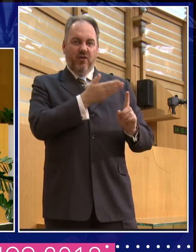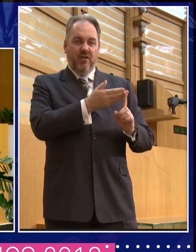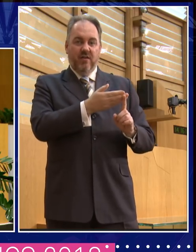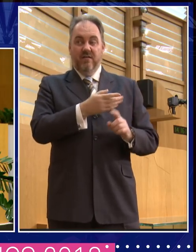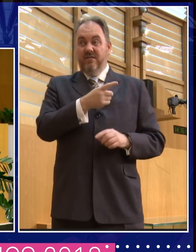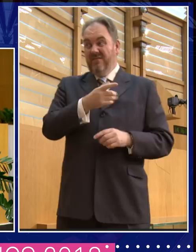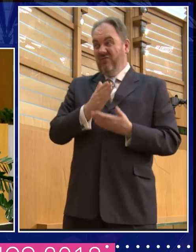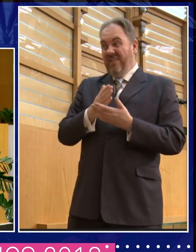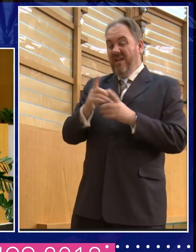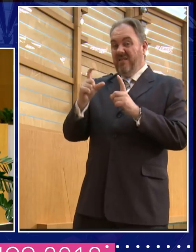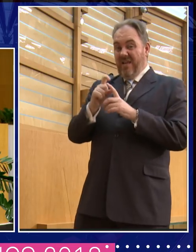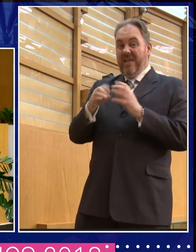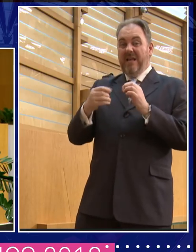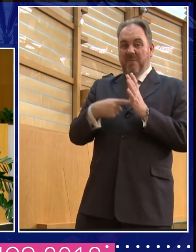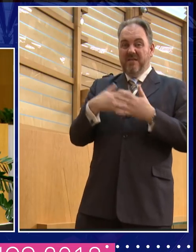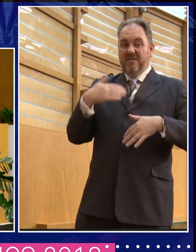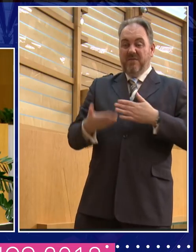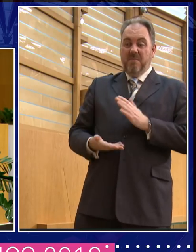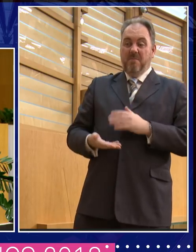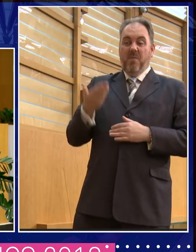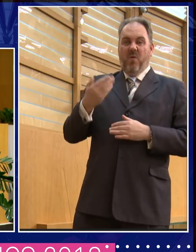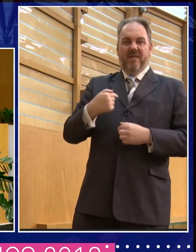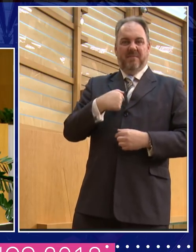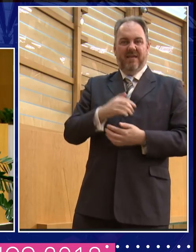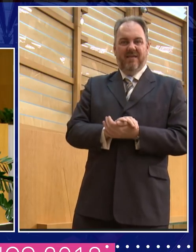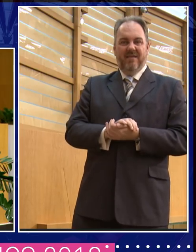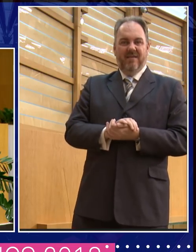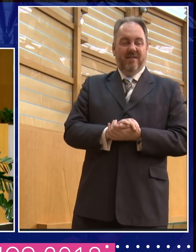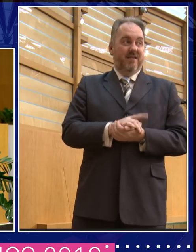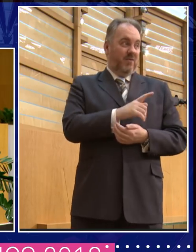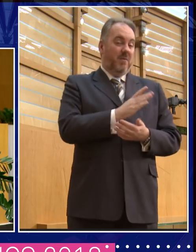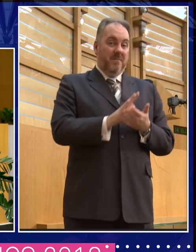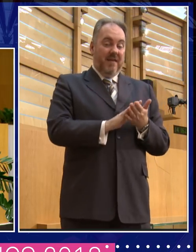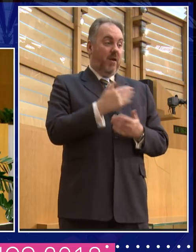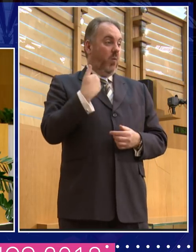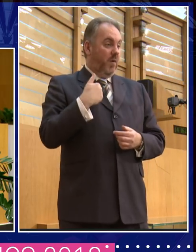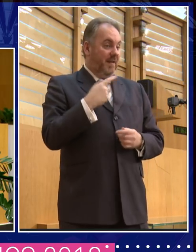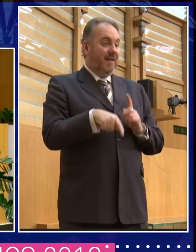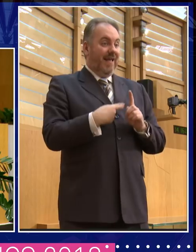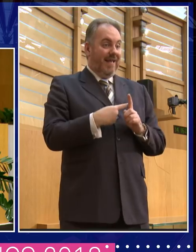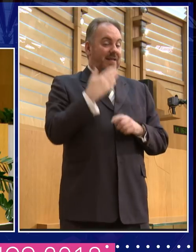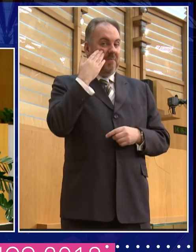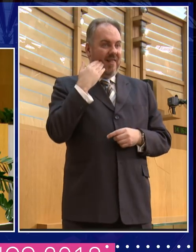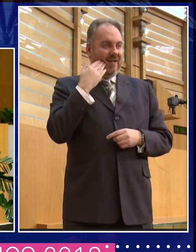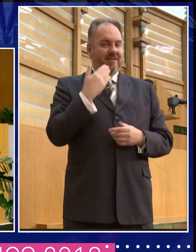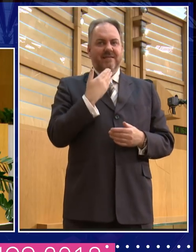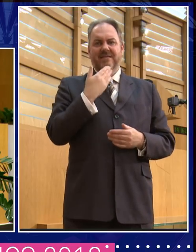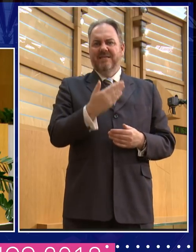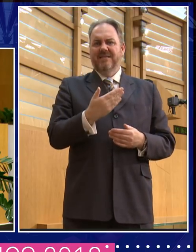get because she's kind of, she's compounded her crimes, not just being a woman, but being a black woman. And I noticed it actually when she,